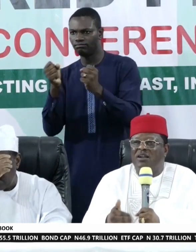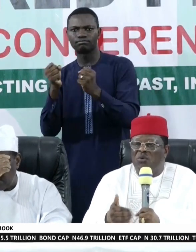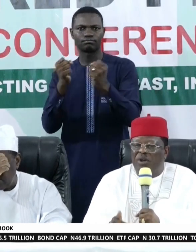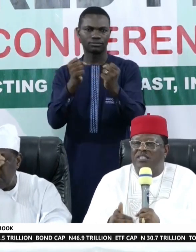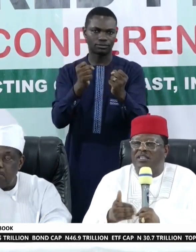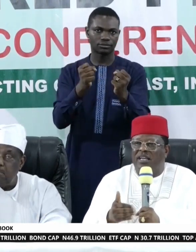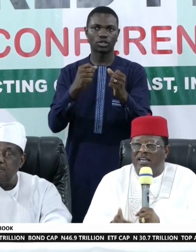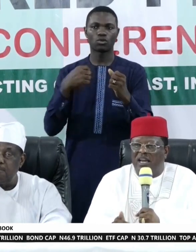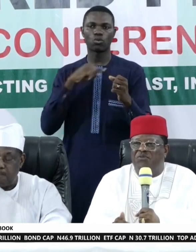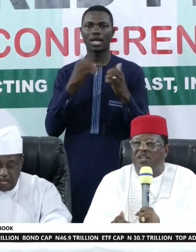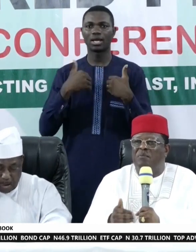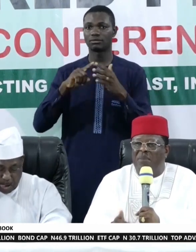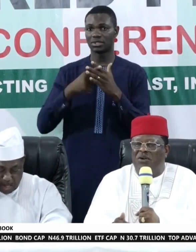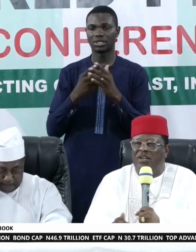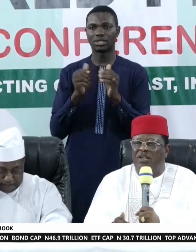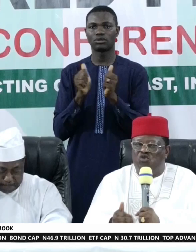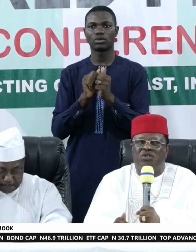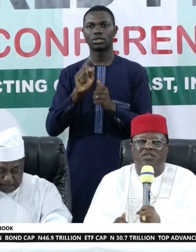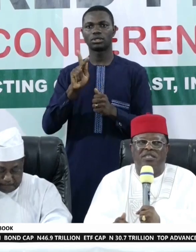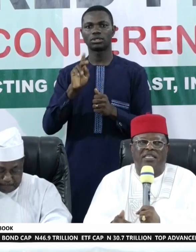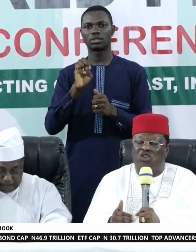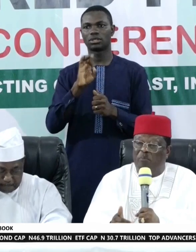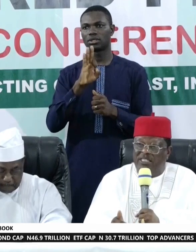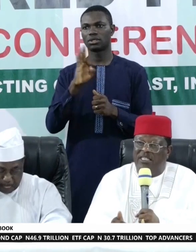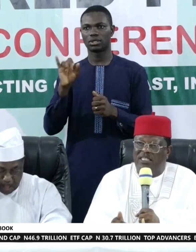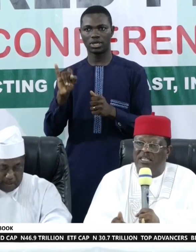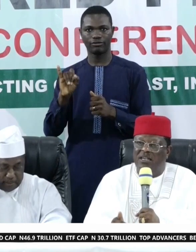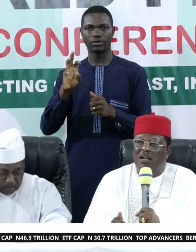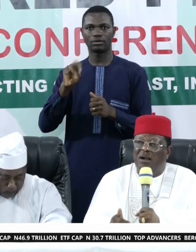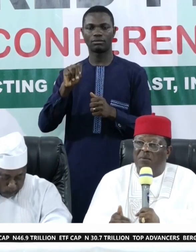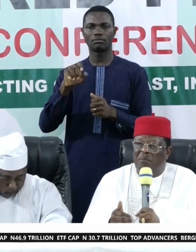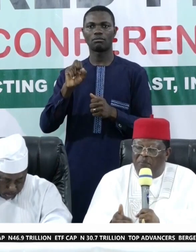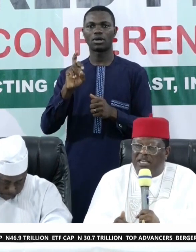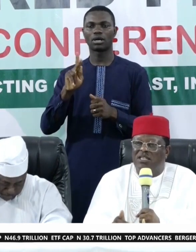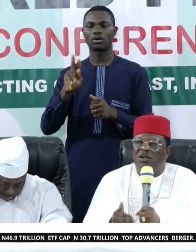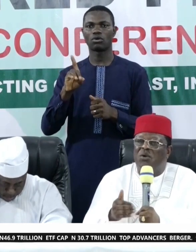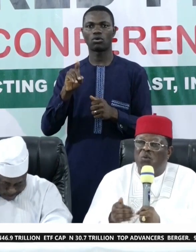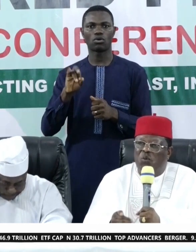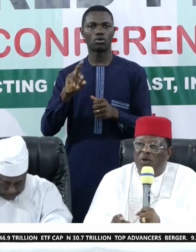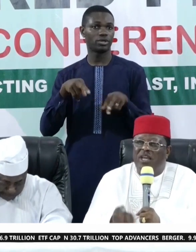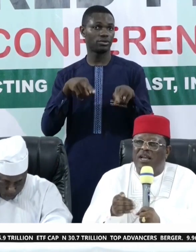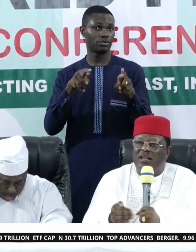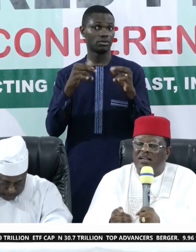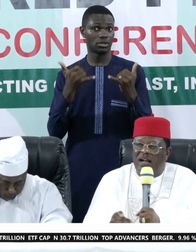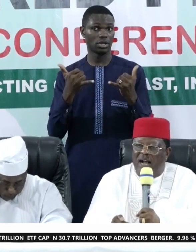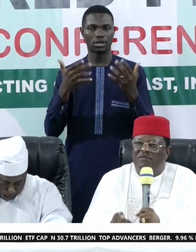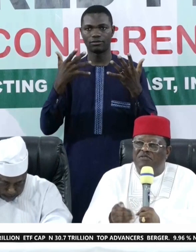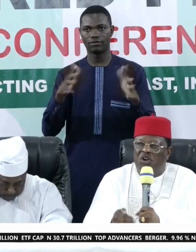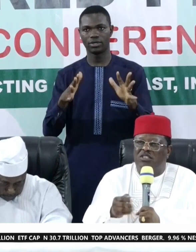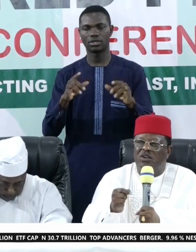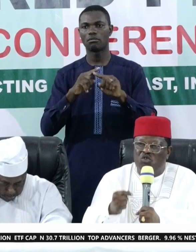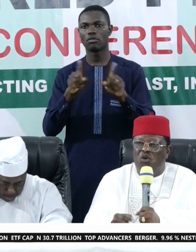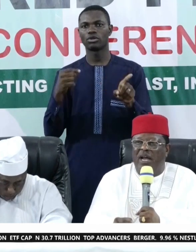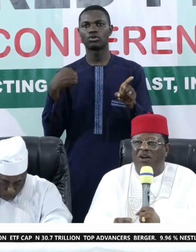with the Kifi-Makodi route that is completed. But we have